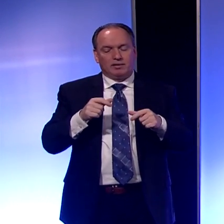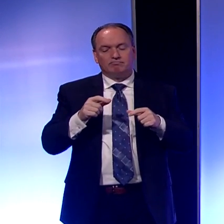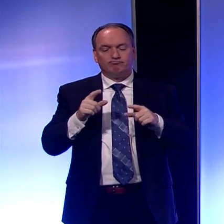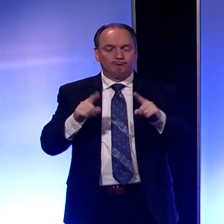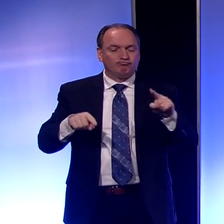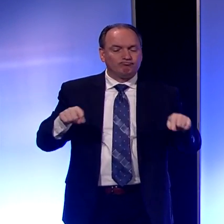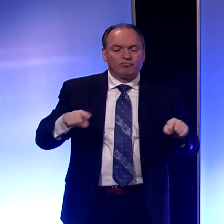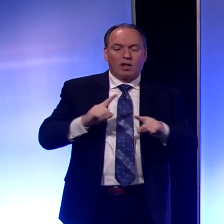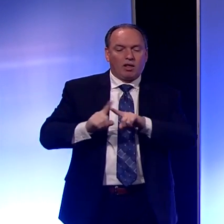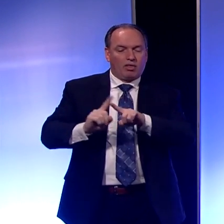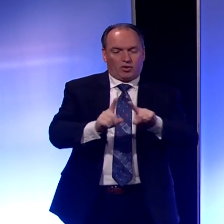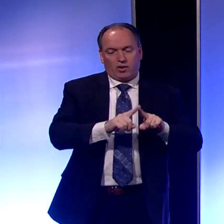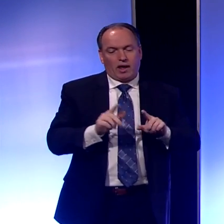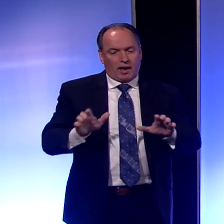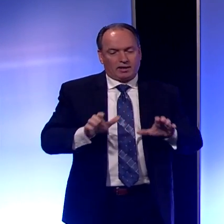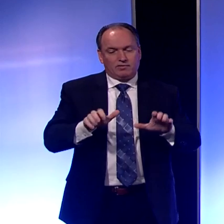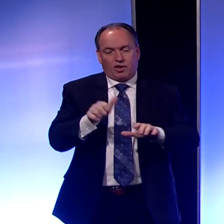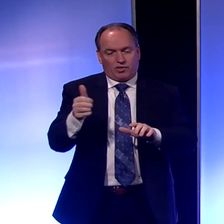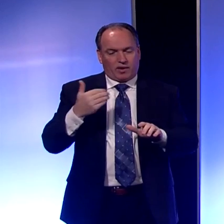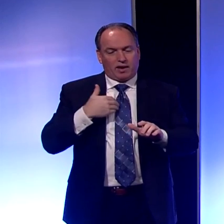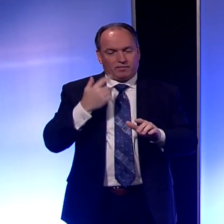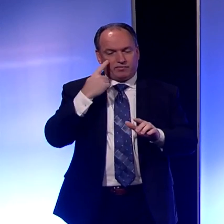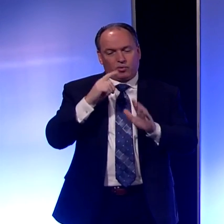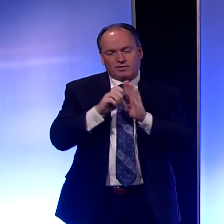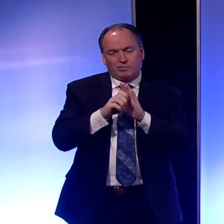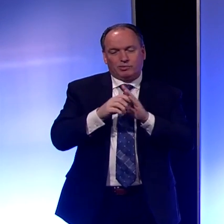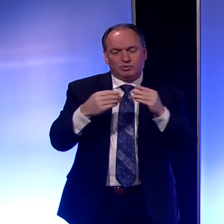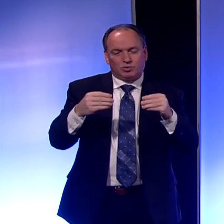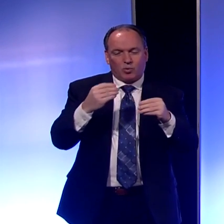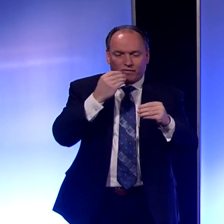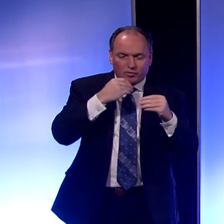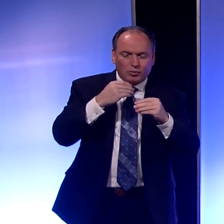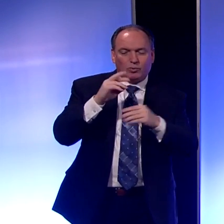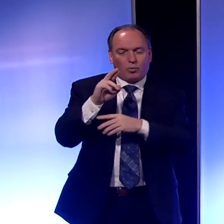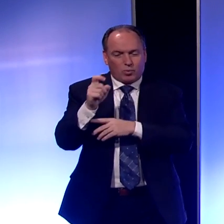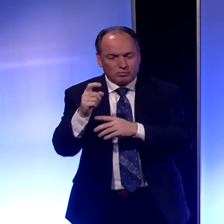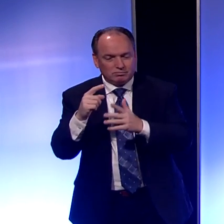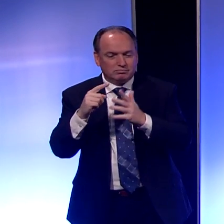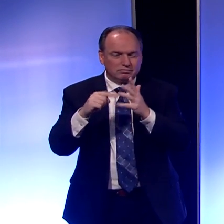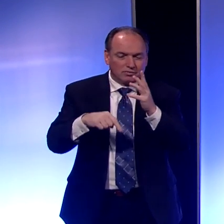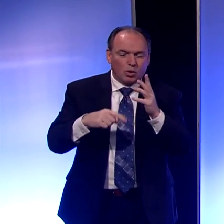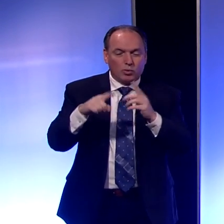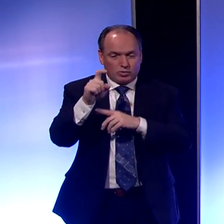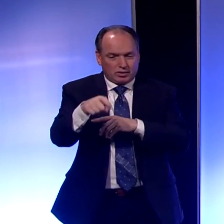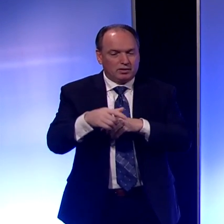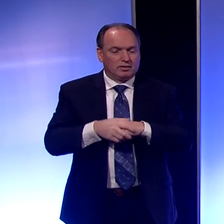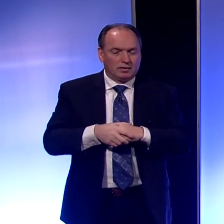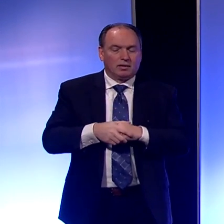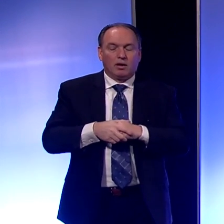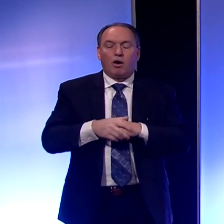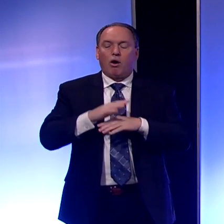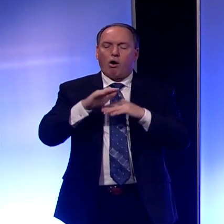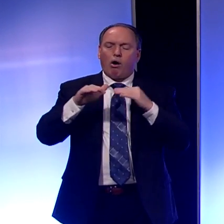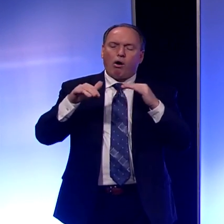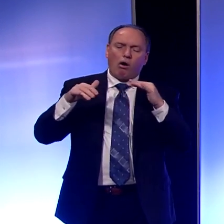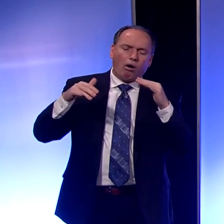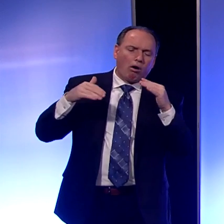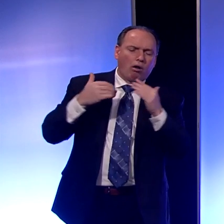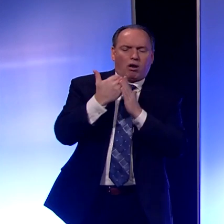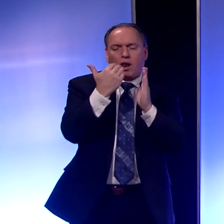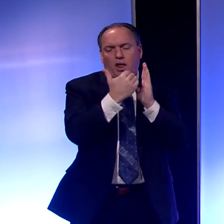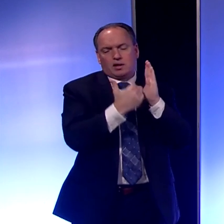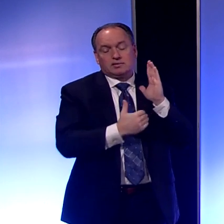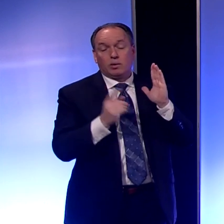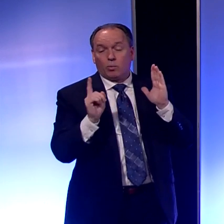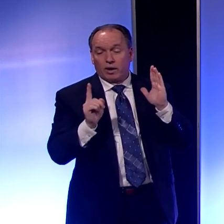activities that others have, such as going to a grocery store, pharmacy, things like that when you need to. And all of the things are listed on